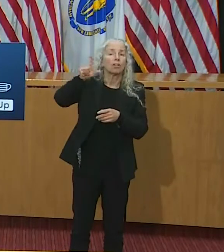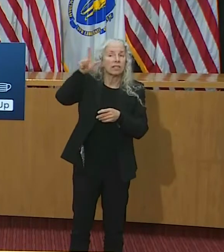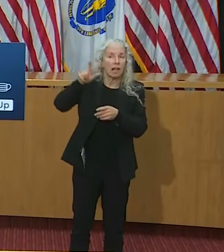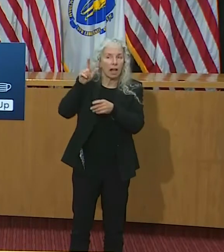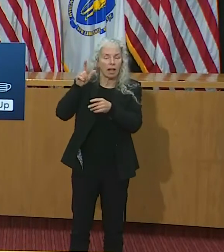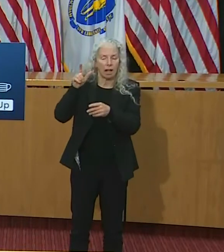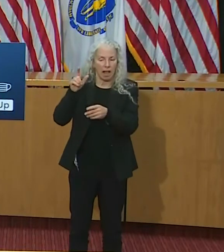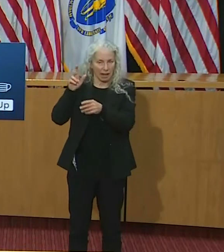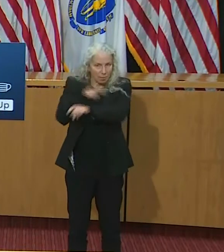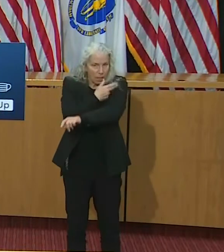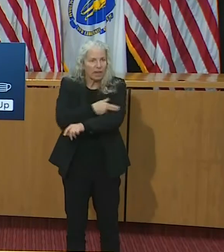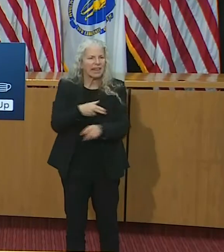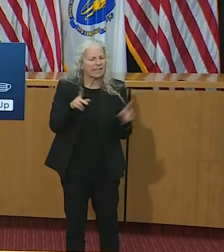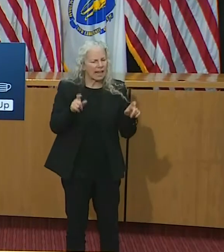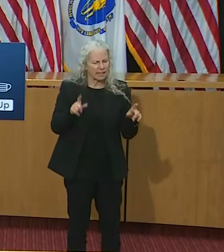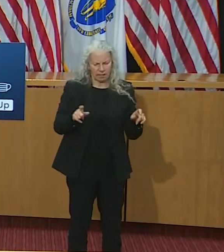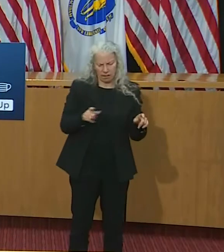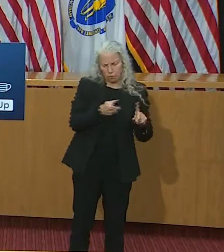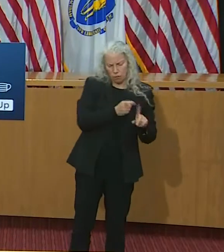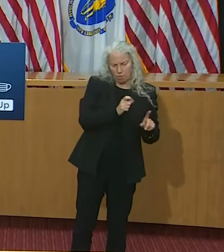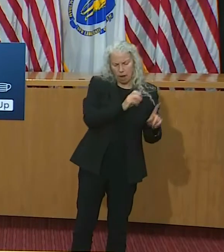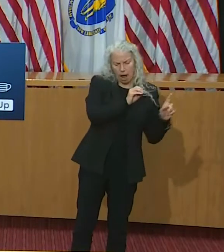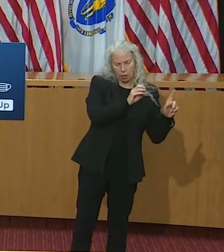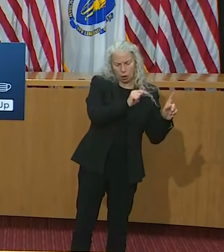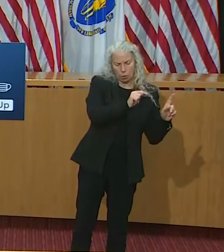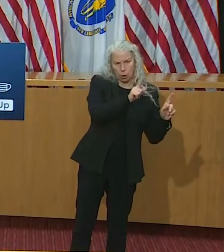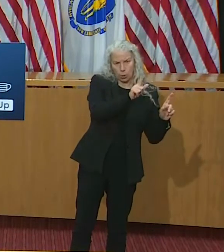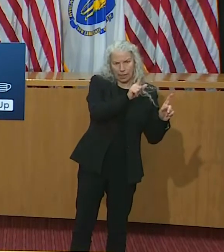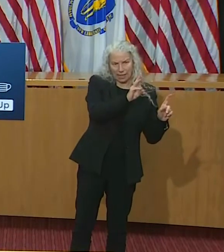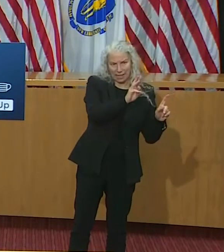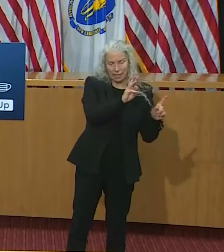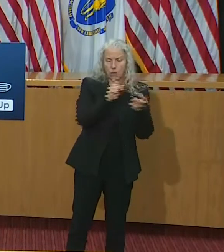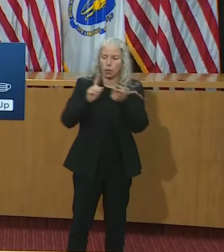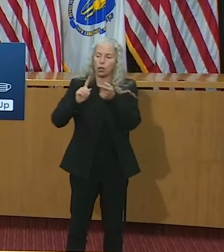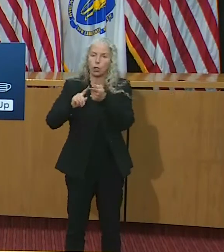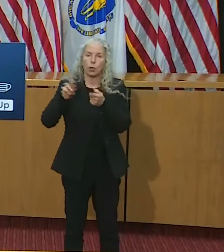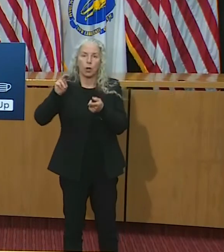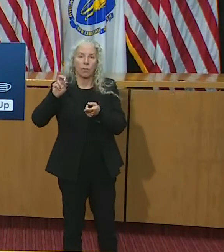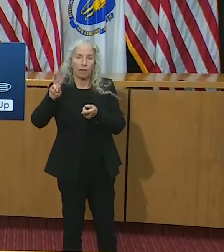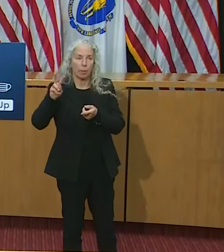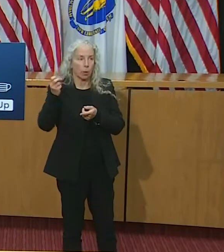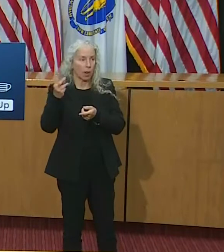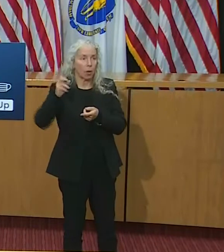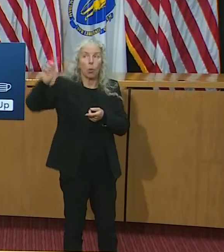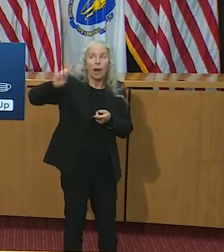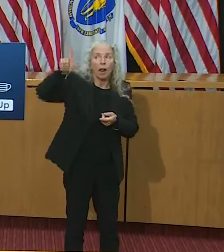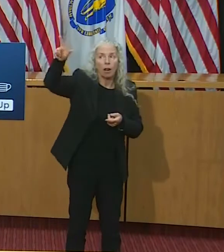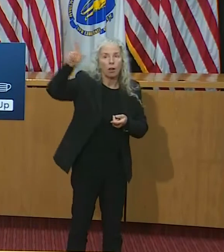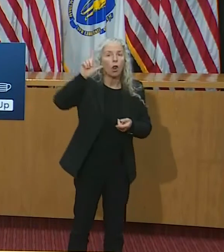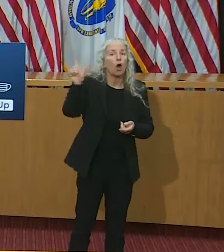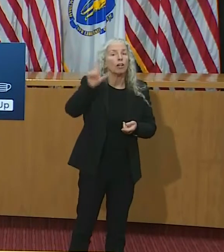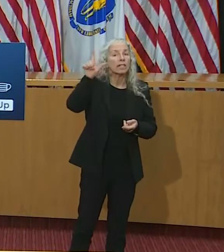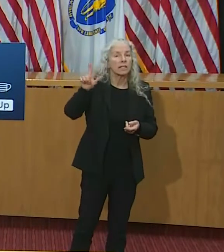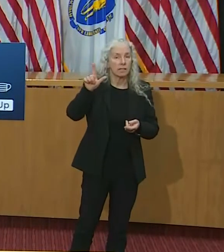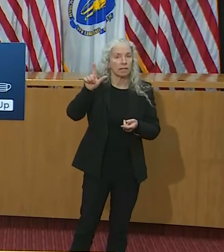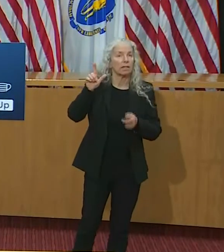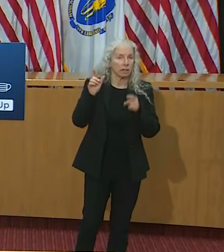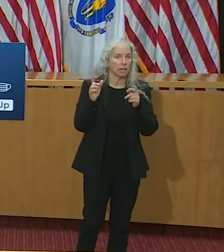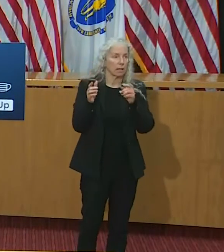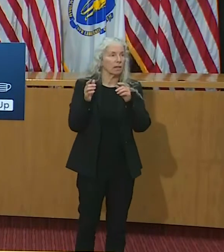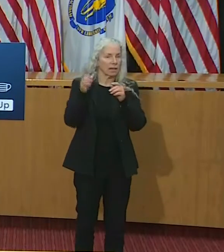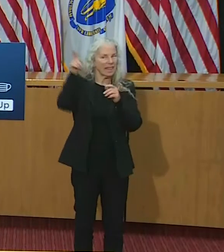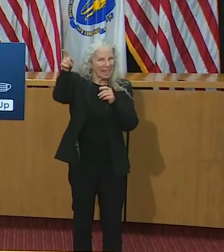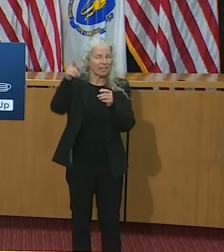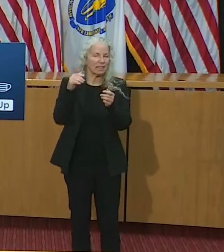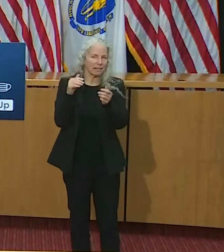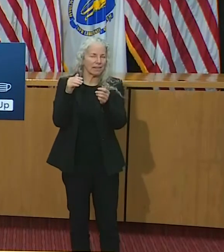October 26th and November 12th at the Lawrence Community COVID-19 Testing Center, which is a state-supported Stop